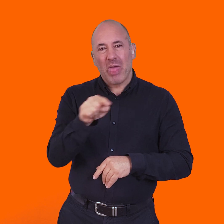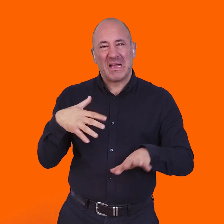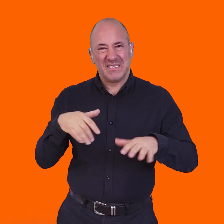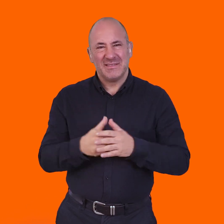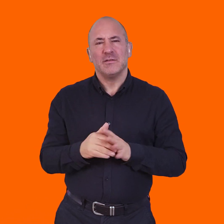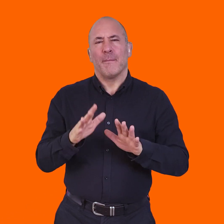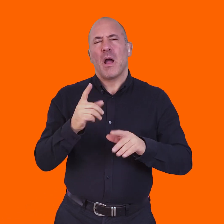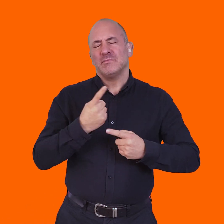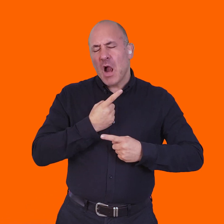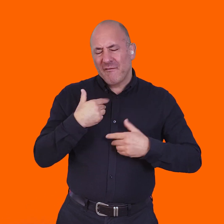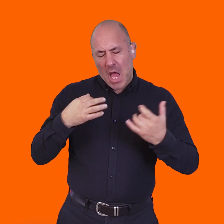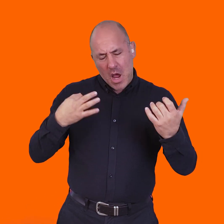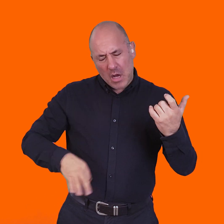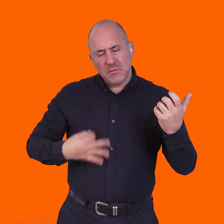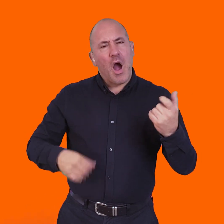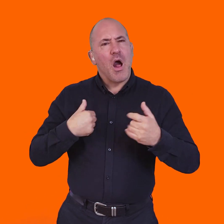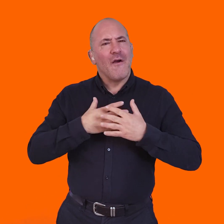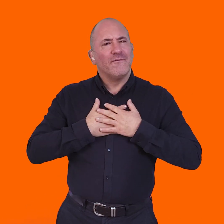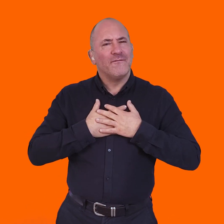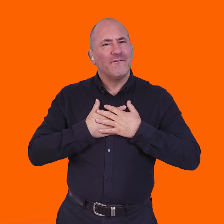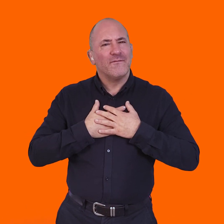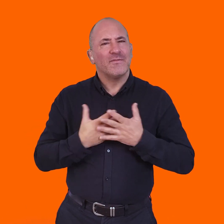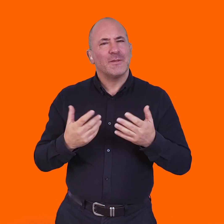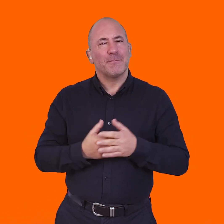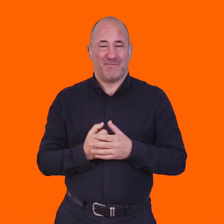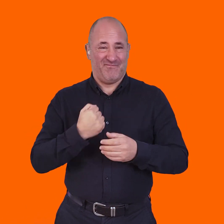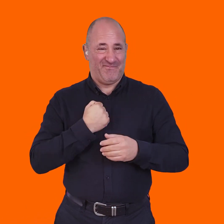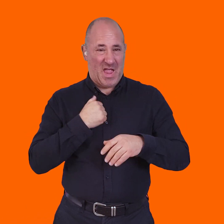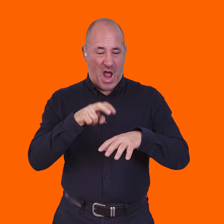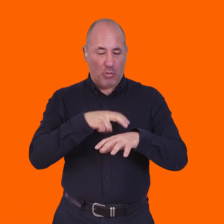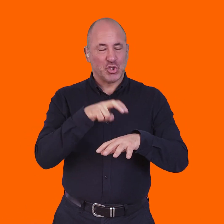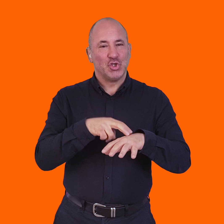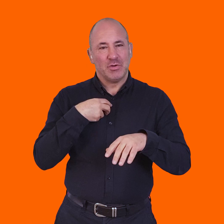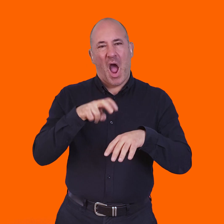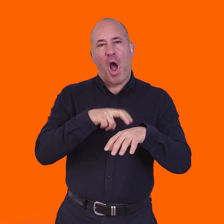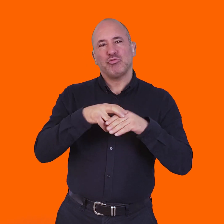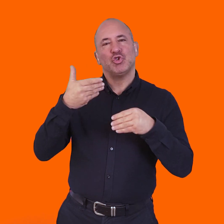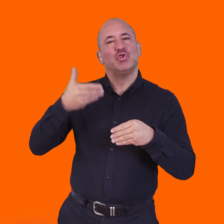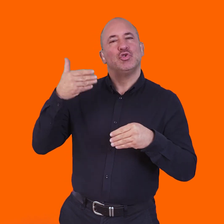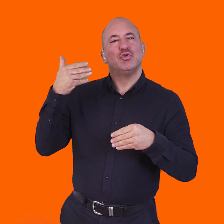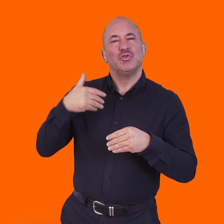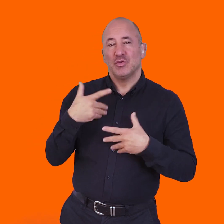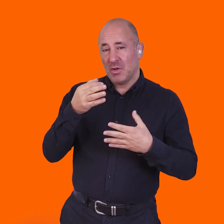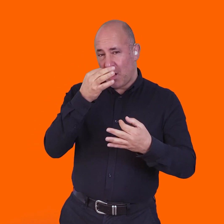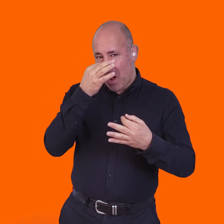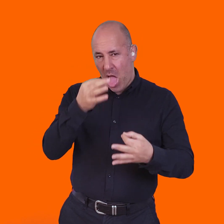I've always loved, sort of, guitar. Being Irish, my Irish heritage,